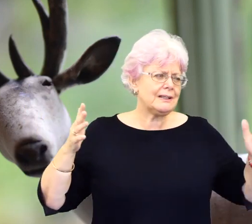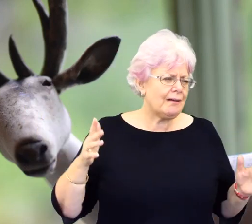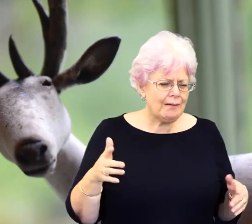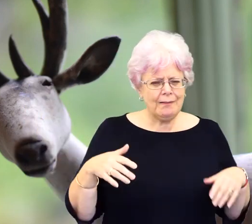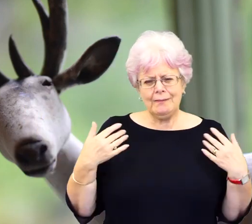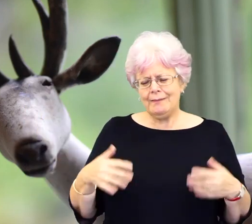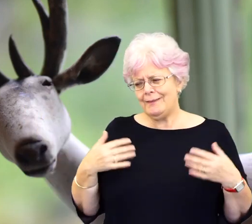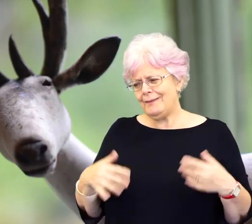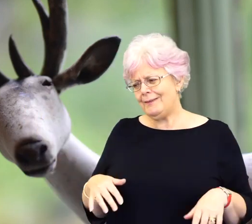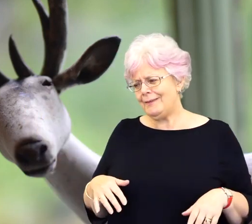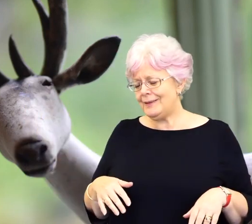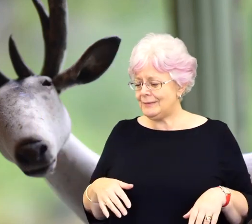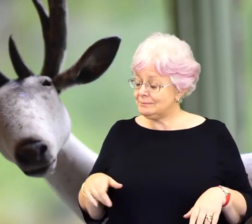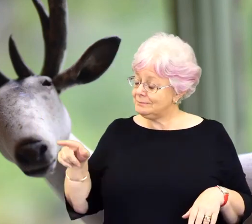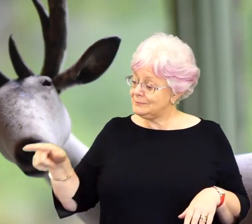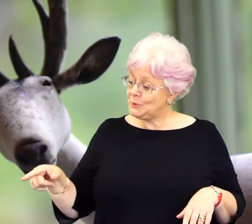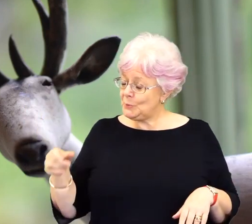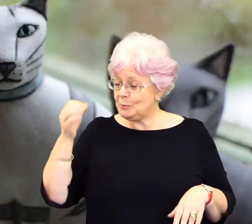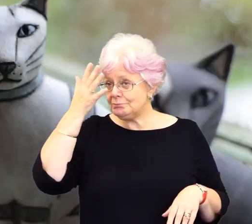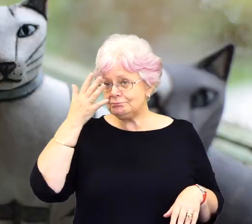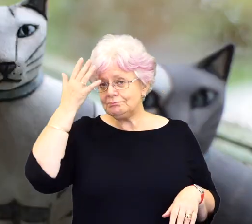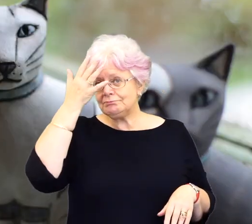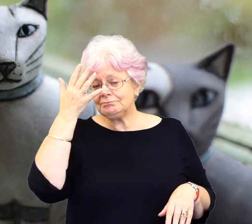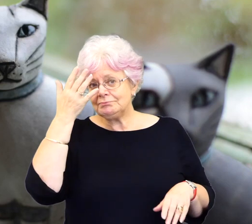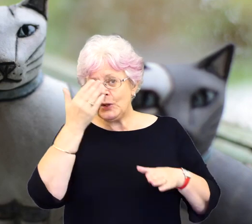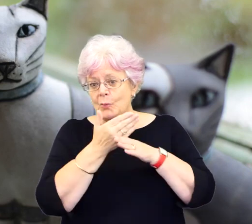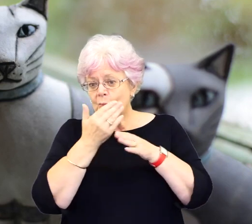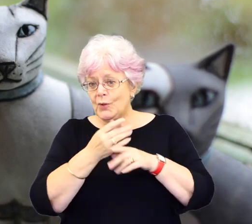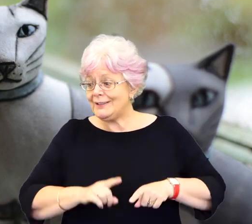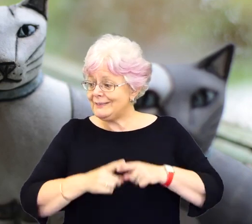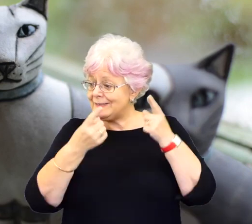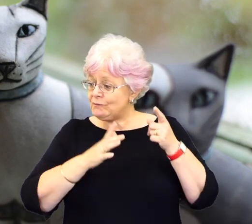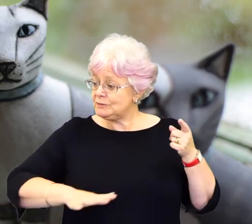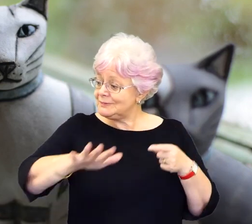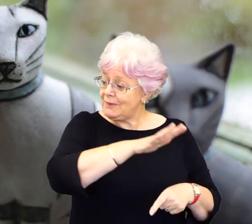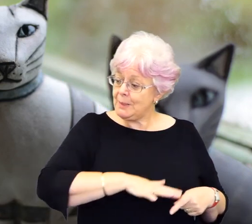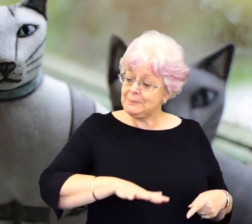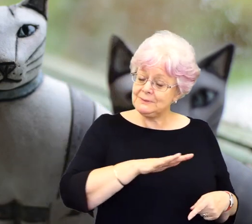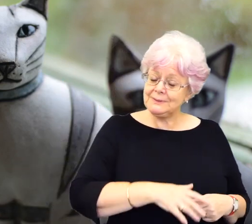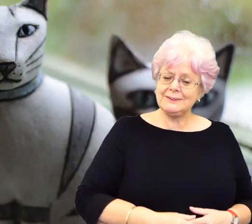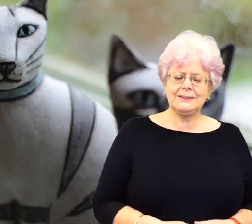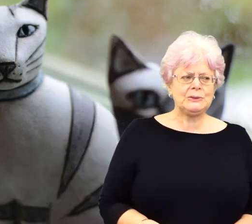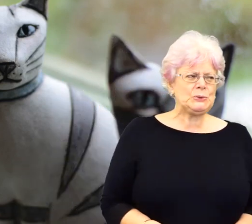audible, really. Do you imagine working, ever imagine working in any other environment?